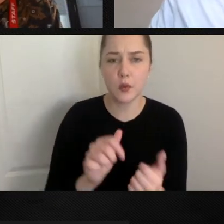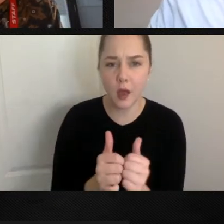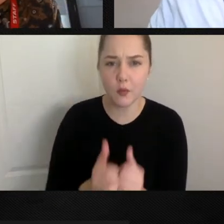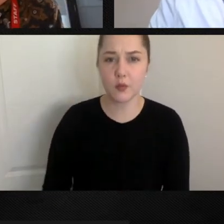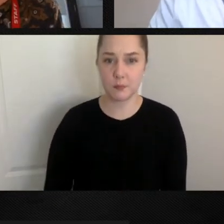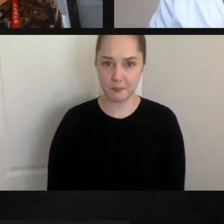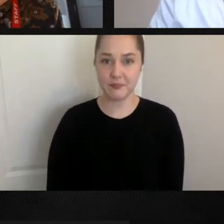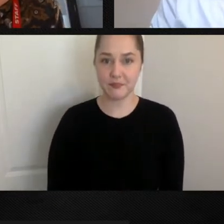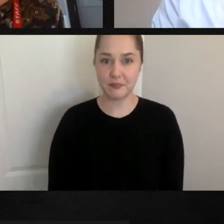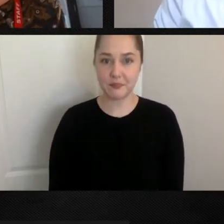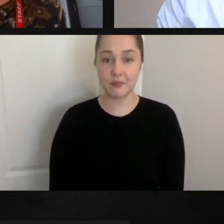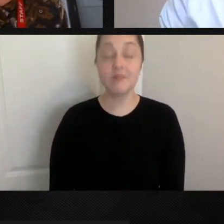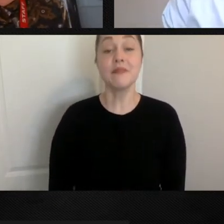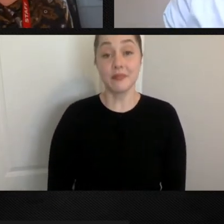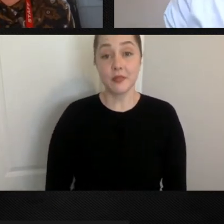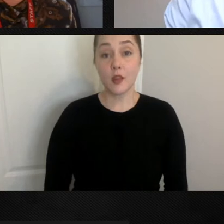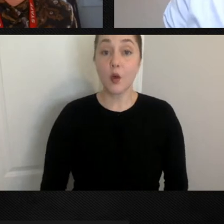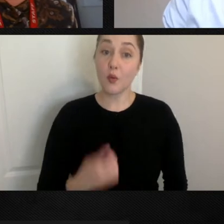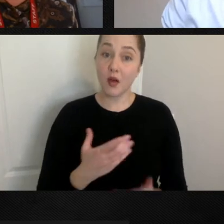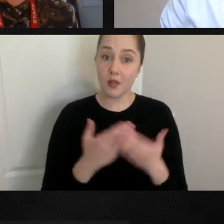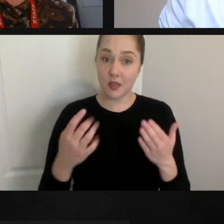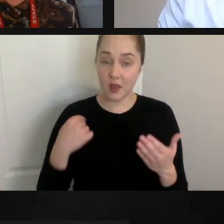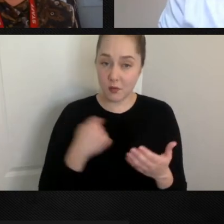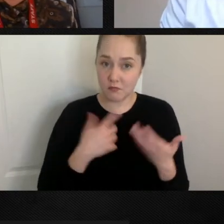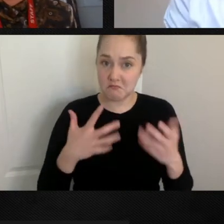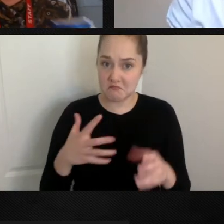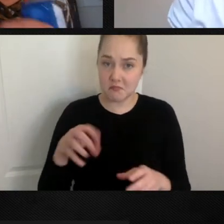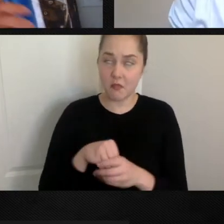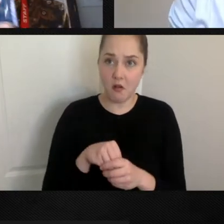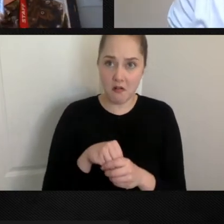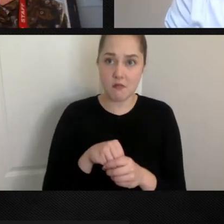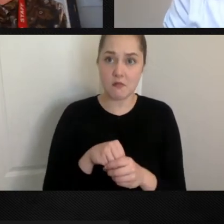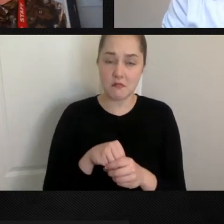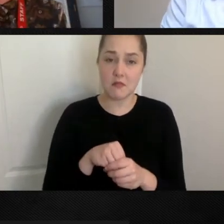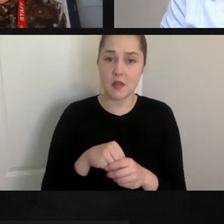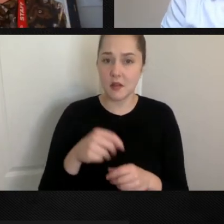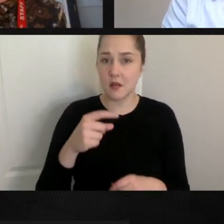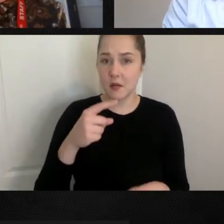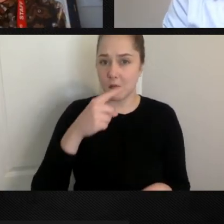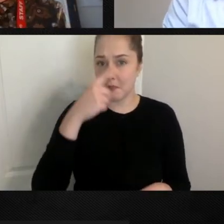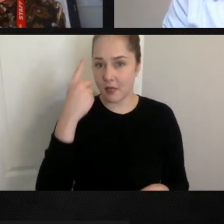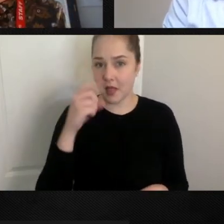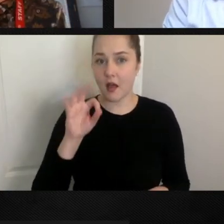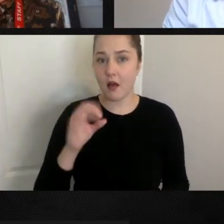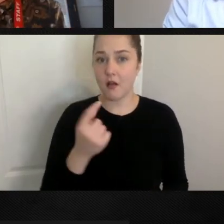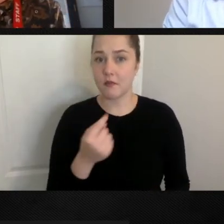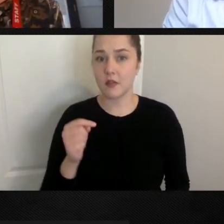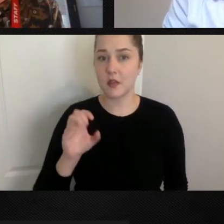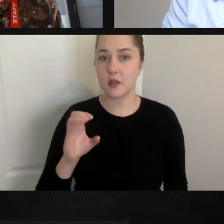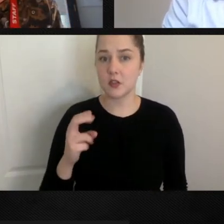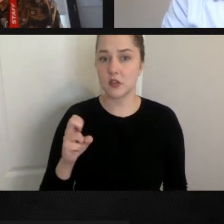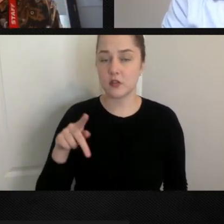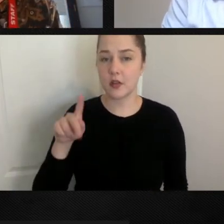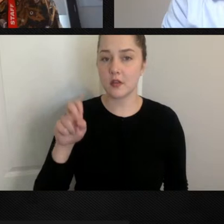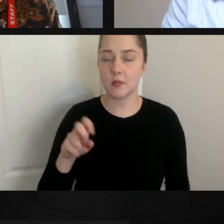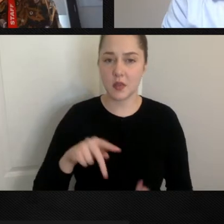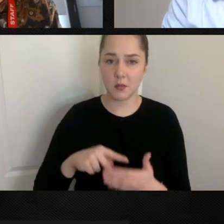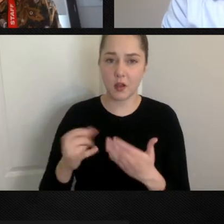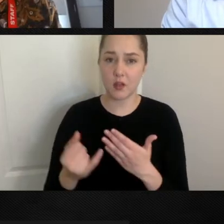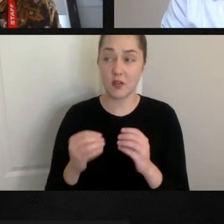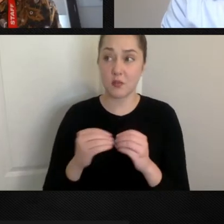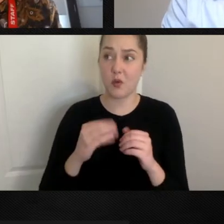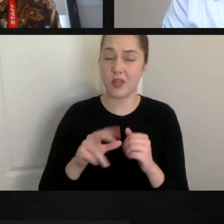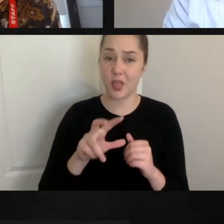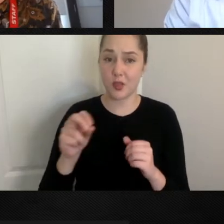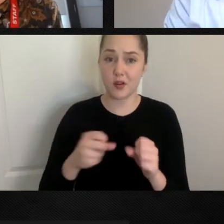Well, one of the things that we have been involved in this Blacks of the Chesapeake project for over 30 years now,